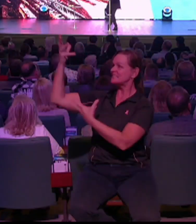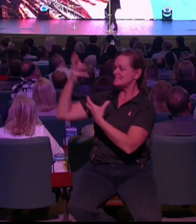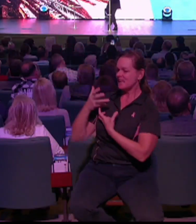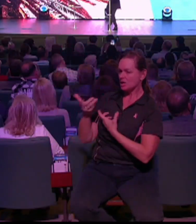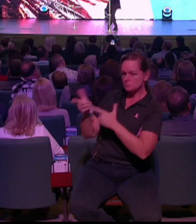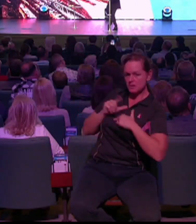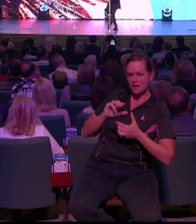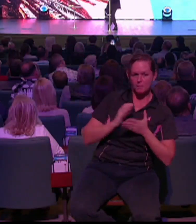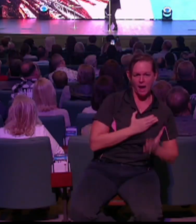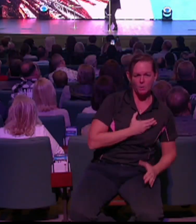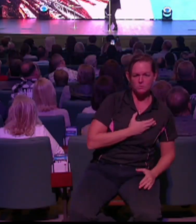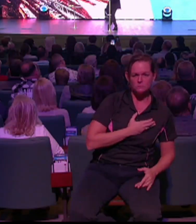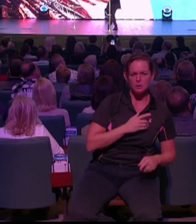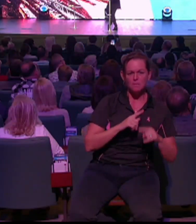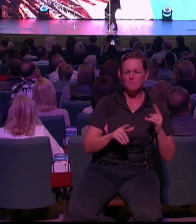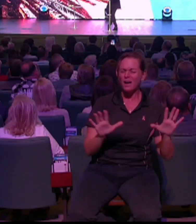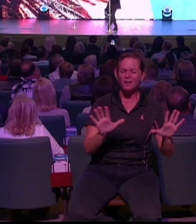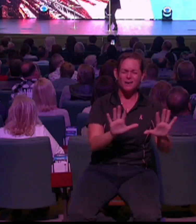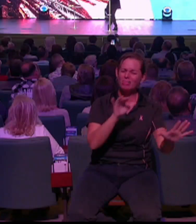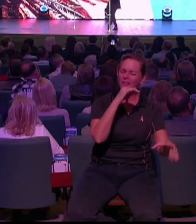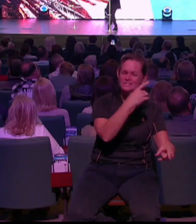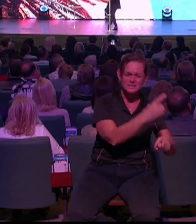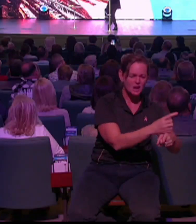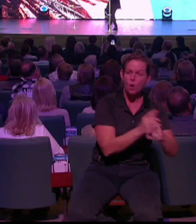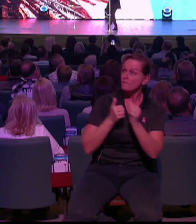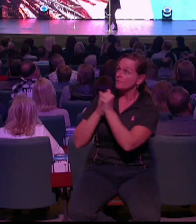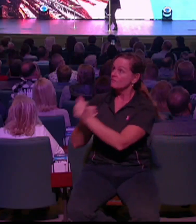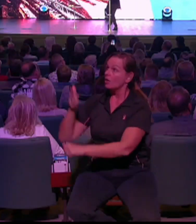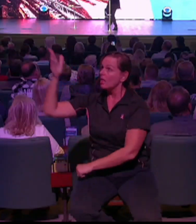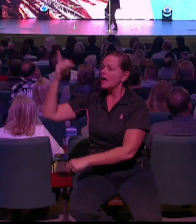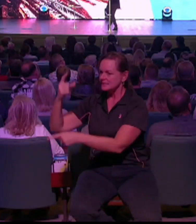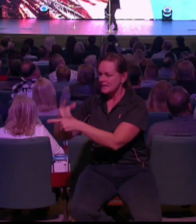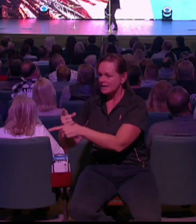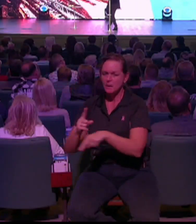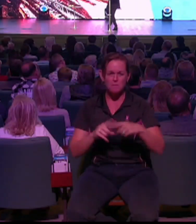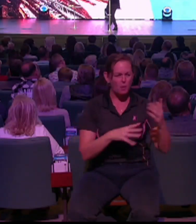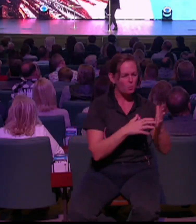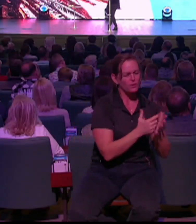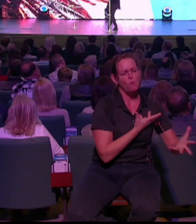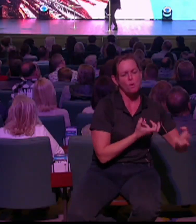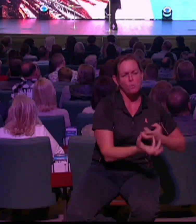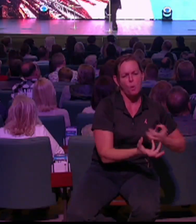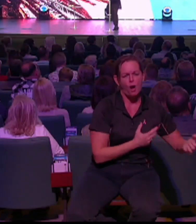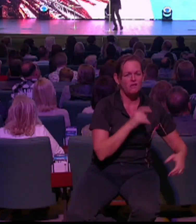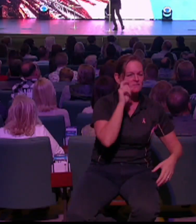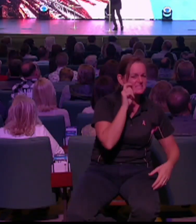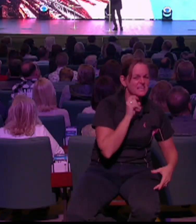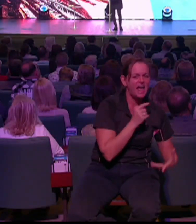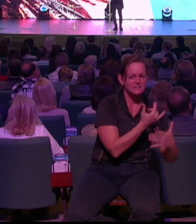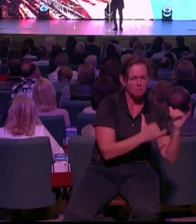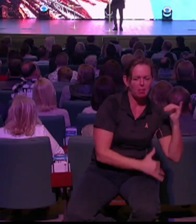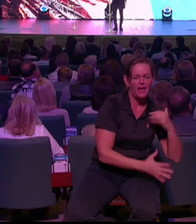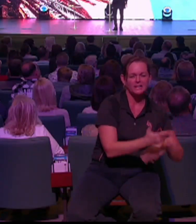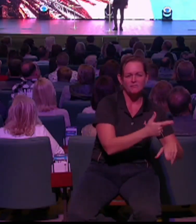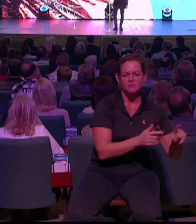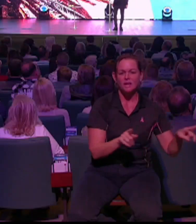When infinite joy is offered us, like an ignorant child who wants to go on making mud pies in a slum